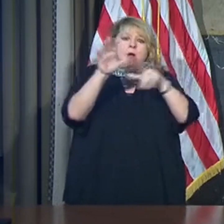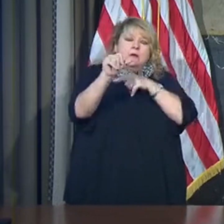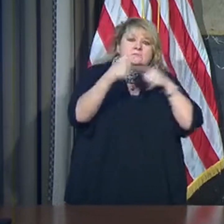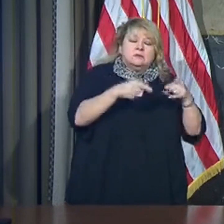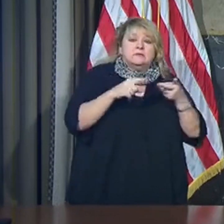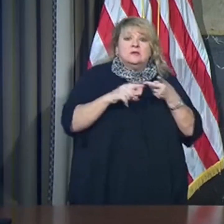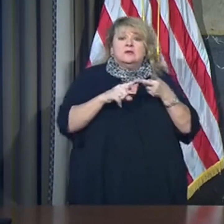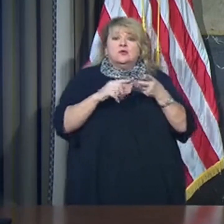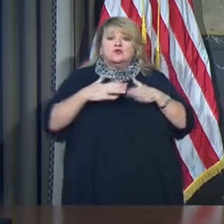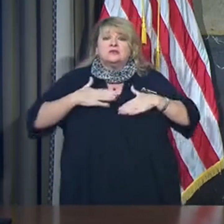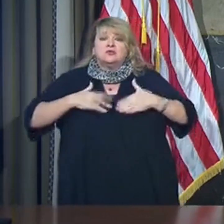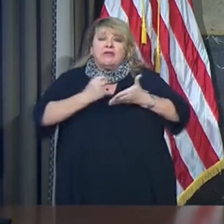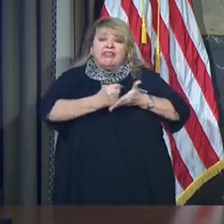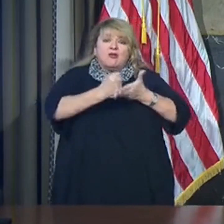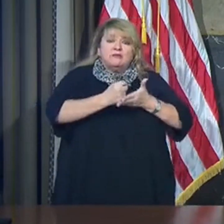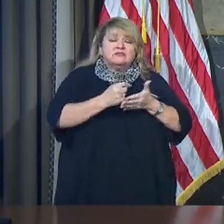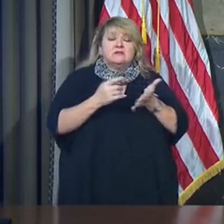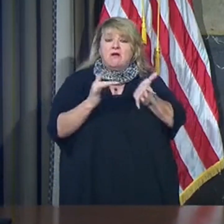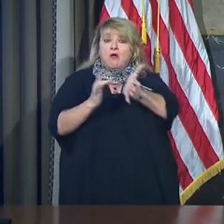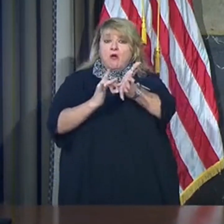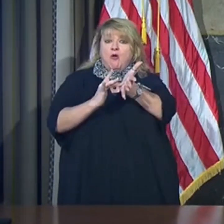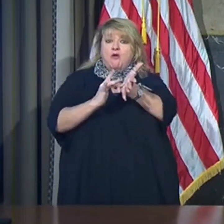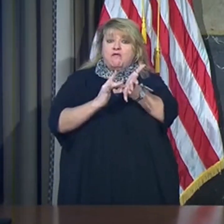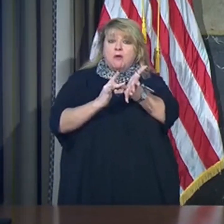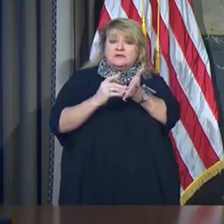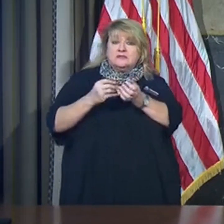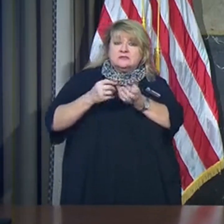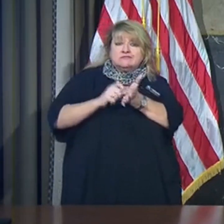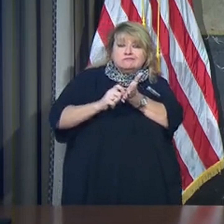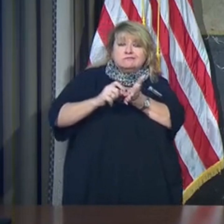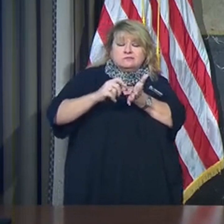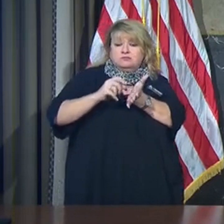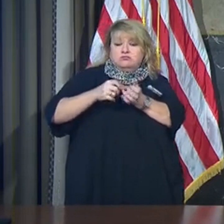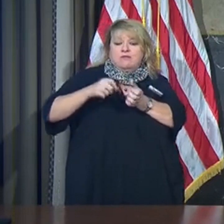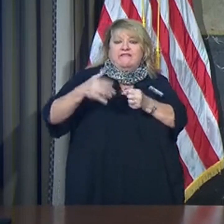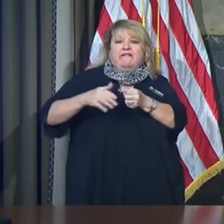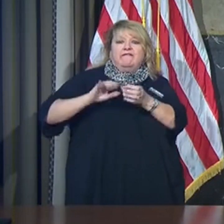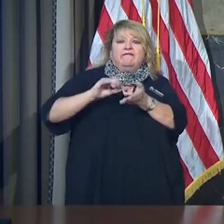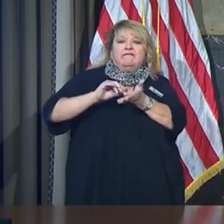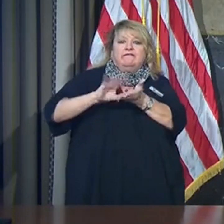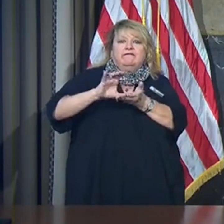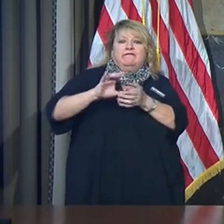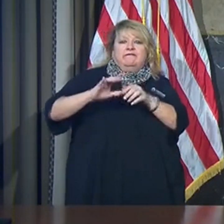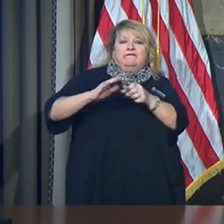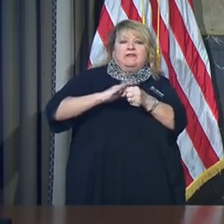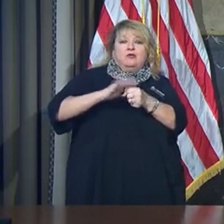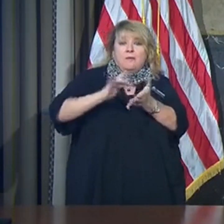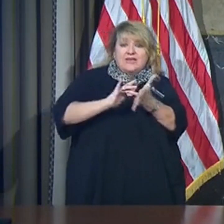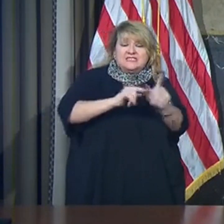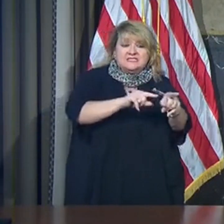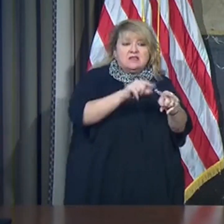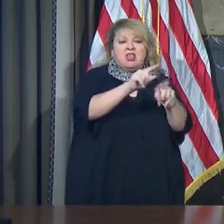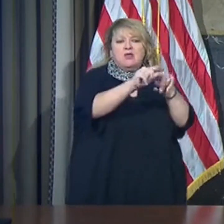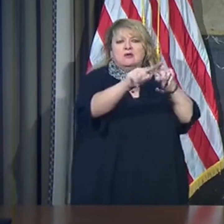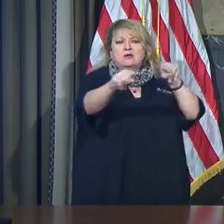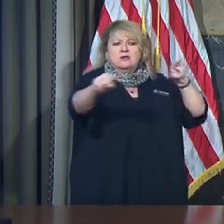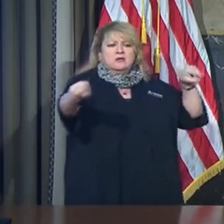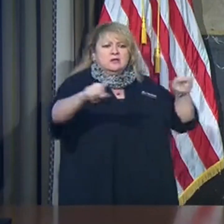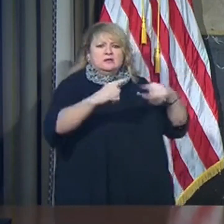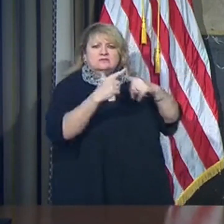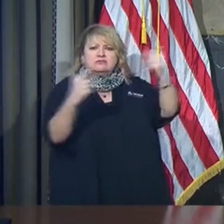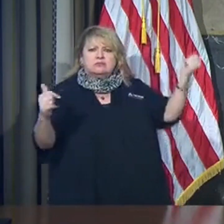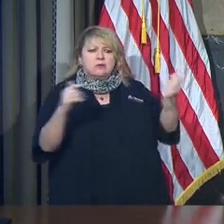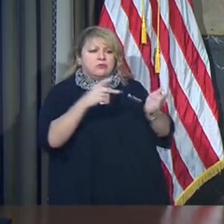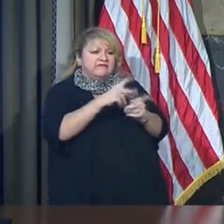pharmacists, and an often under-recognized group of environmental service professionals who have attempted and been successful